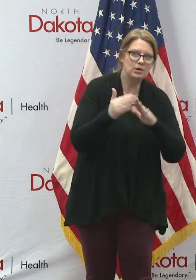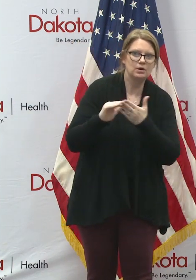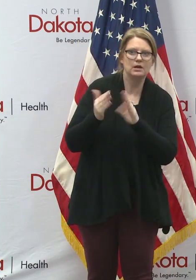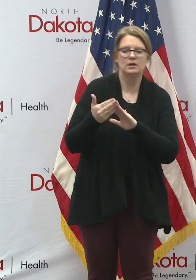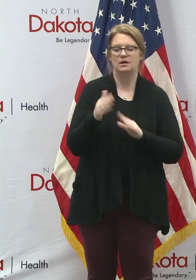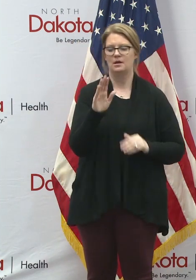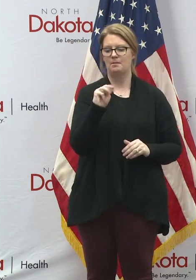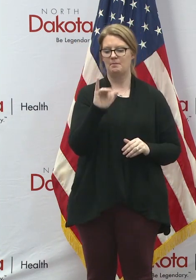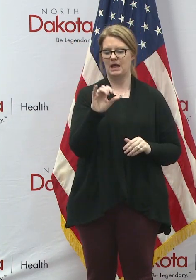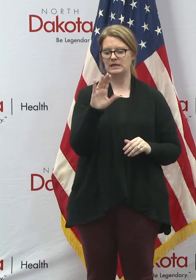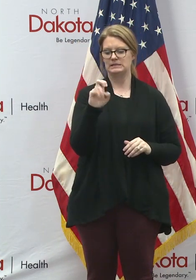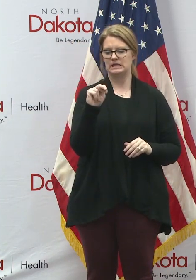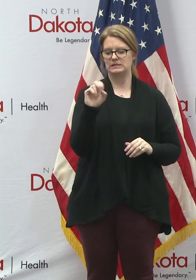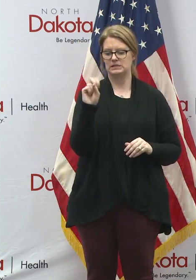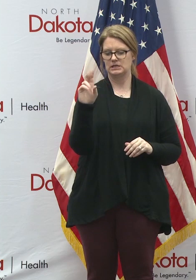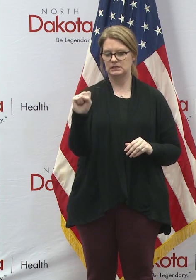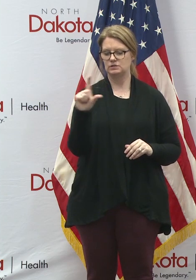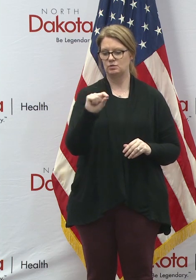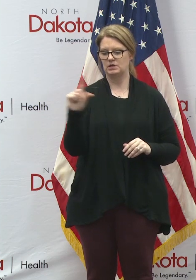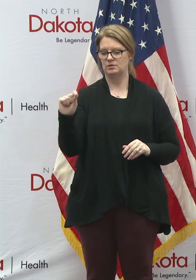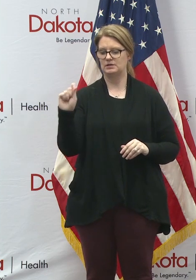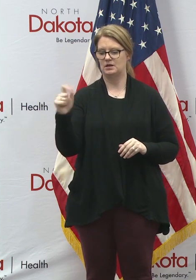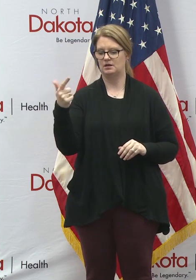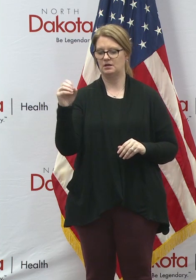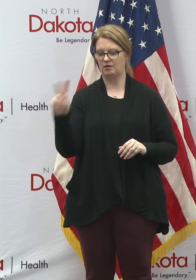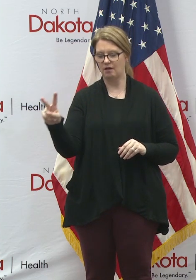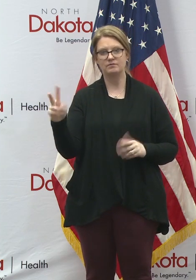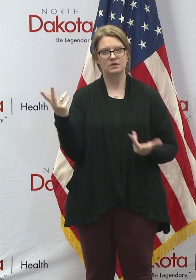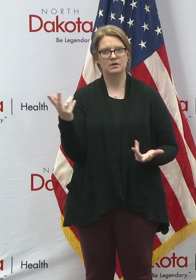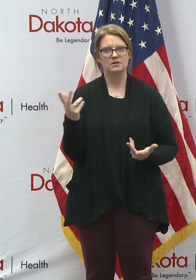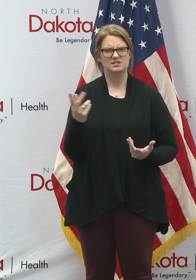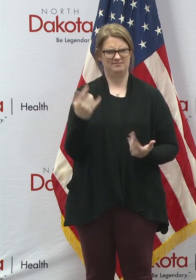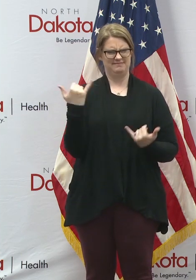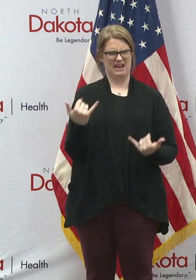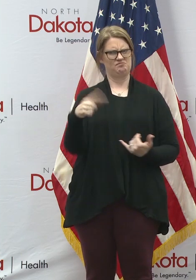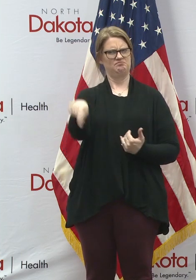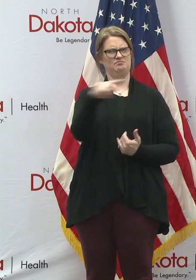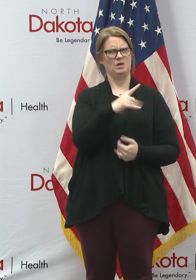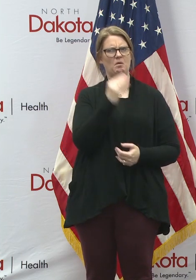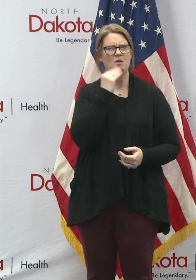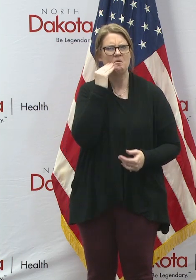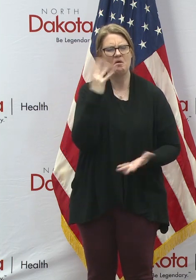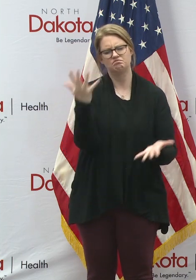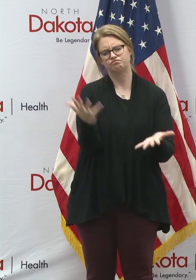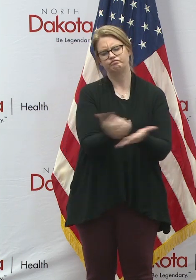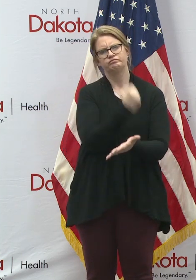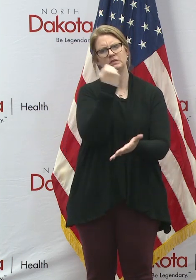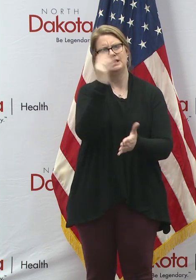mycensus2020.gov, taking this time while you're at home and filling out that census.